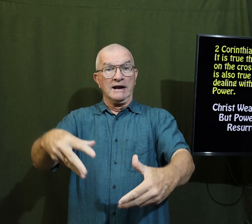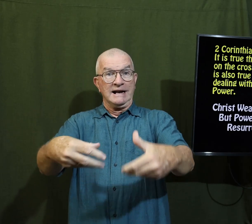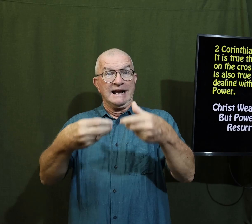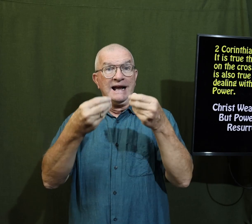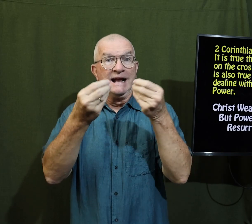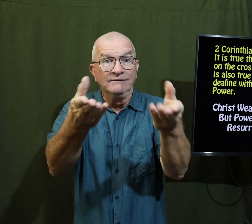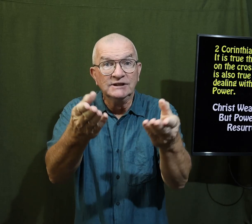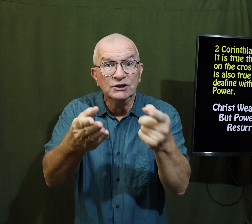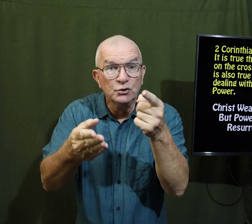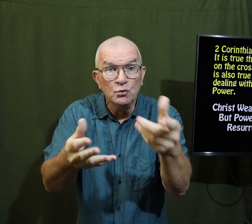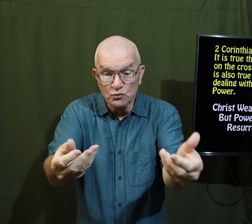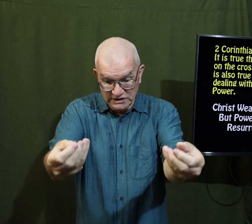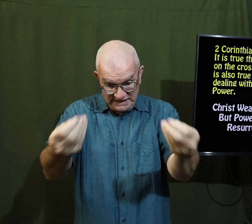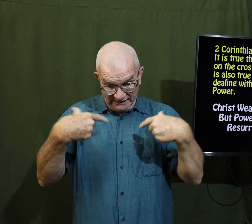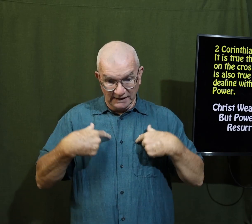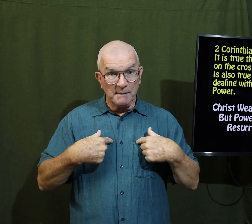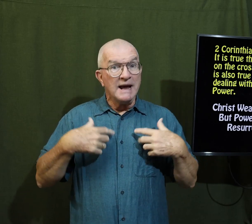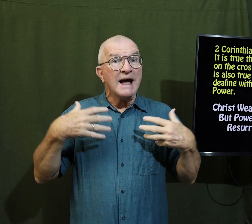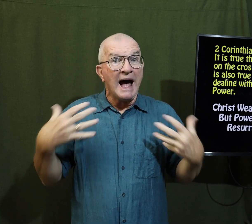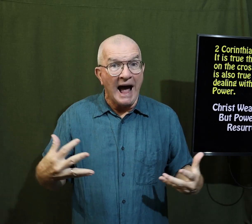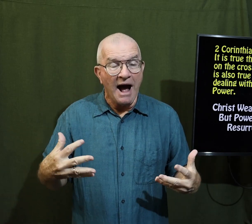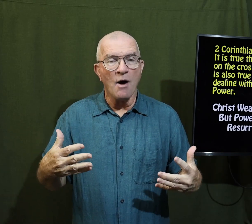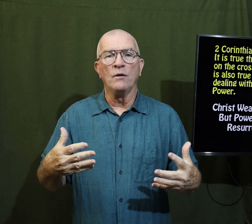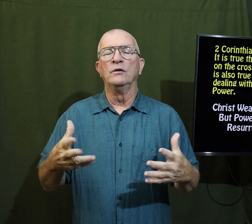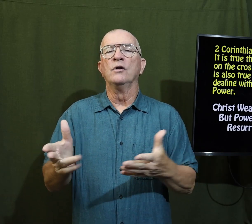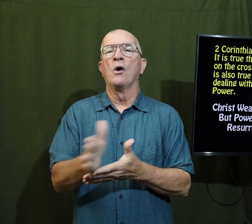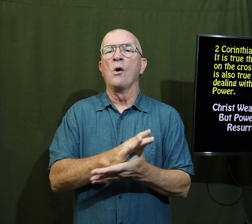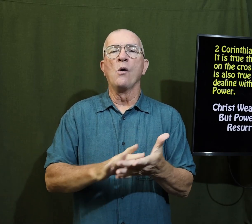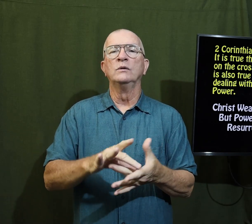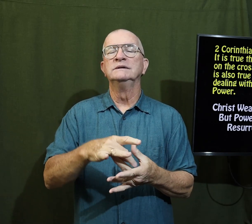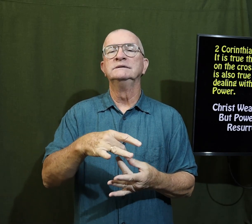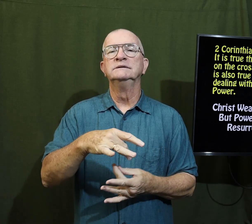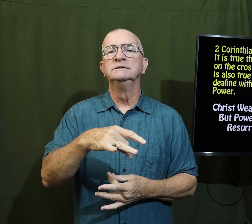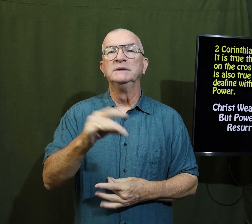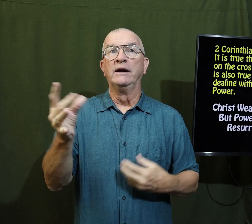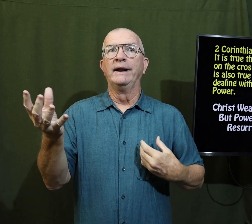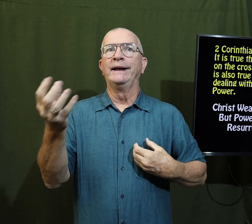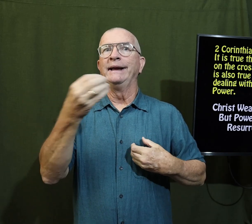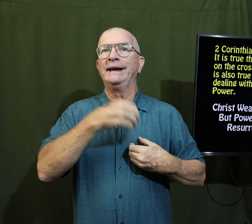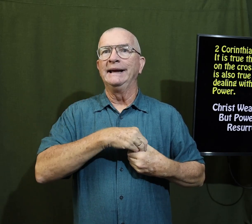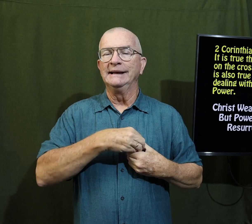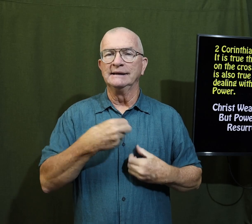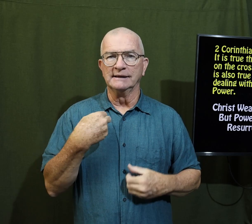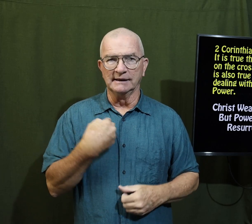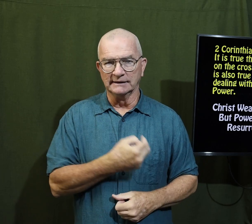God gives you and me the Holy Spirit in us